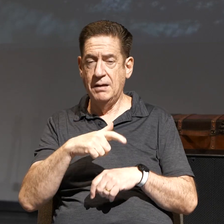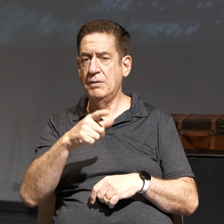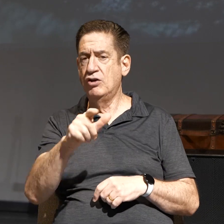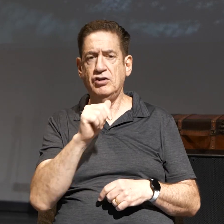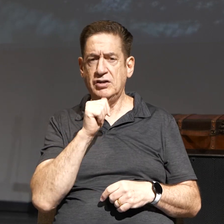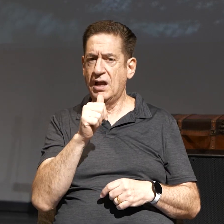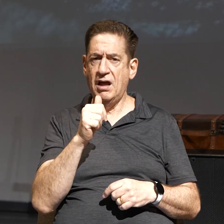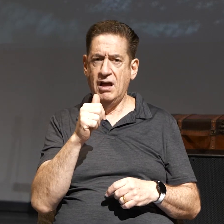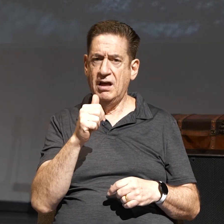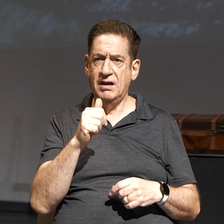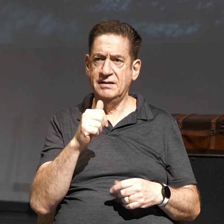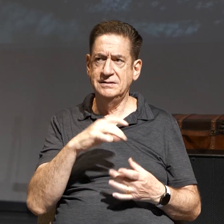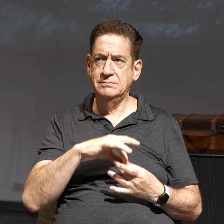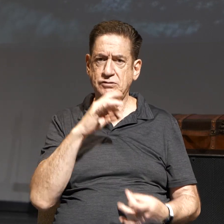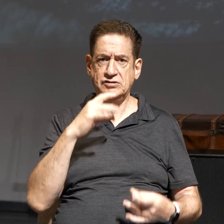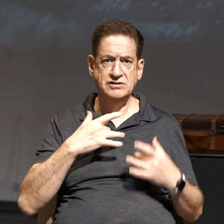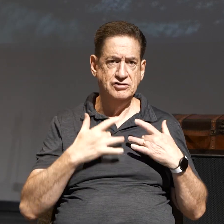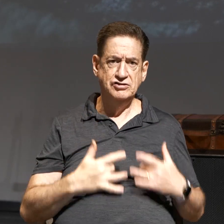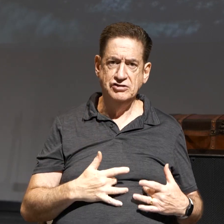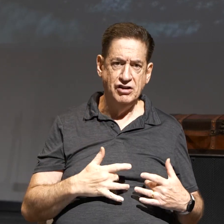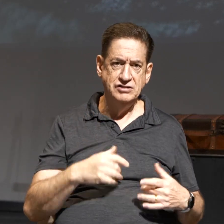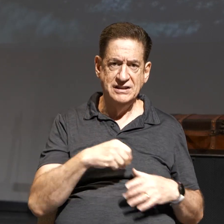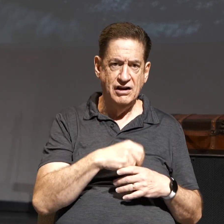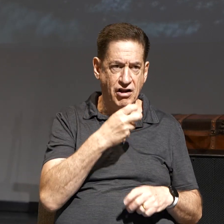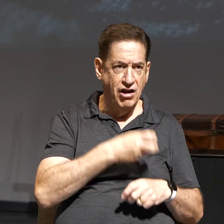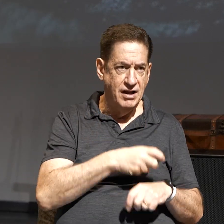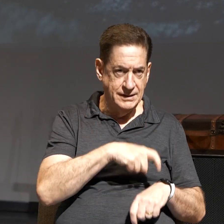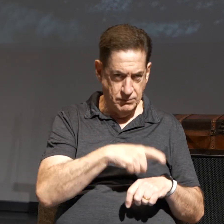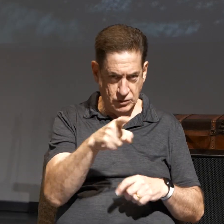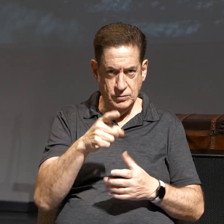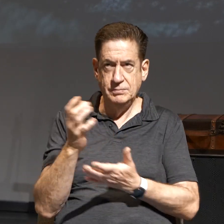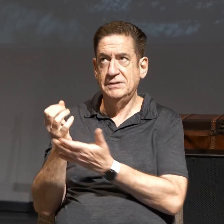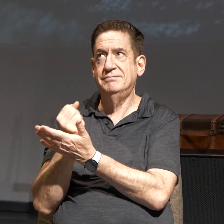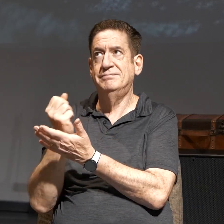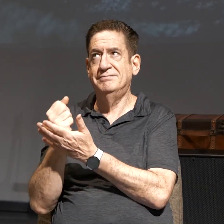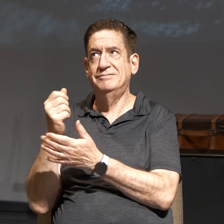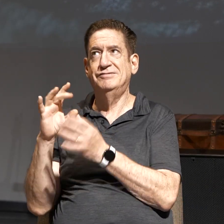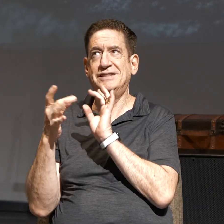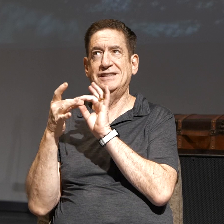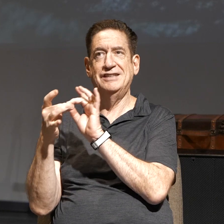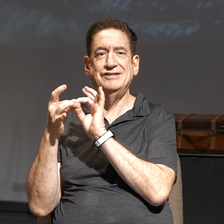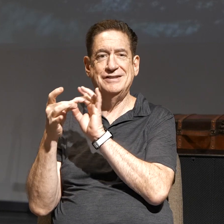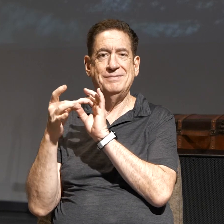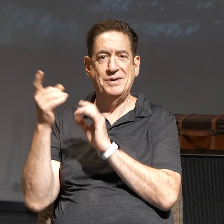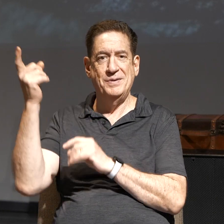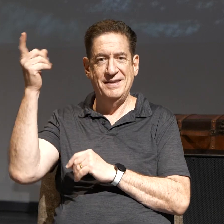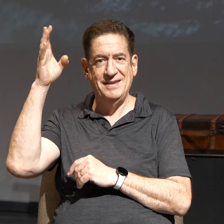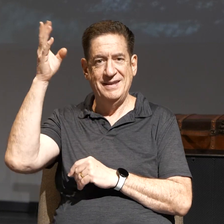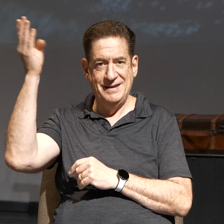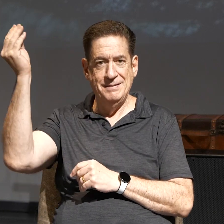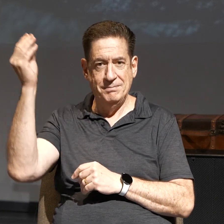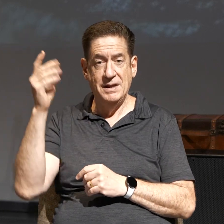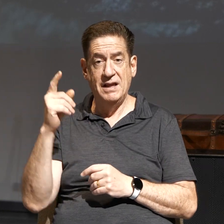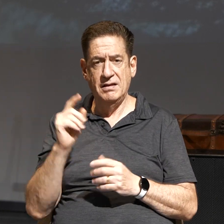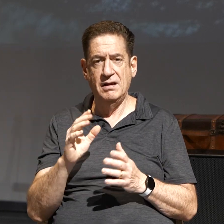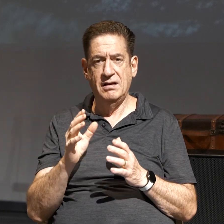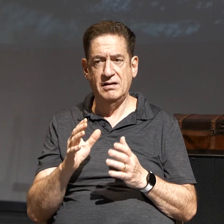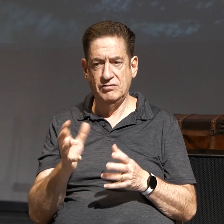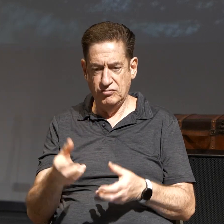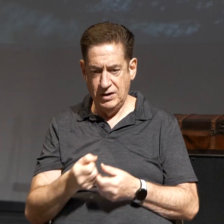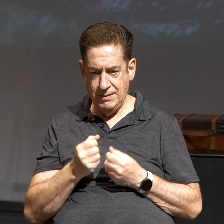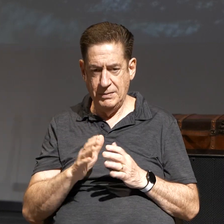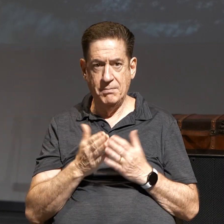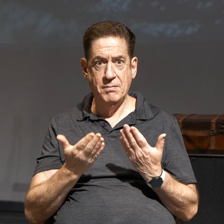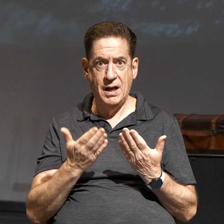hard times because you haven't been cultivating a relationship with Him. Countless people grab their Bible in crisis and quote prayers in